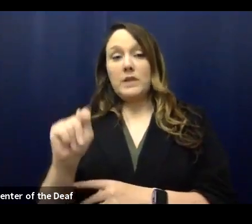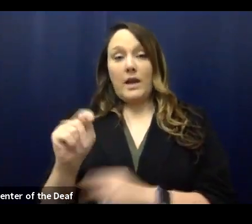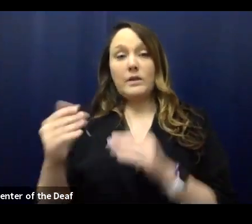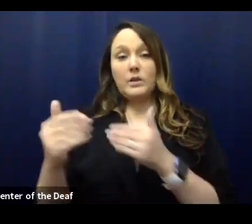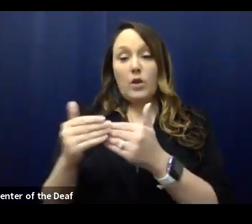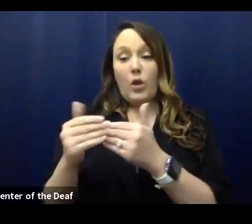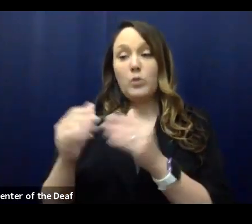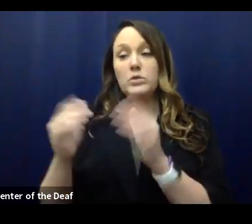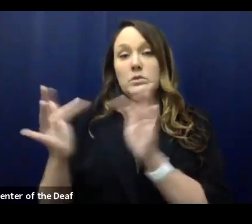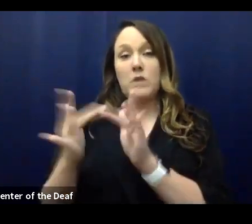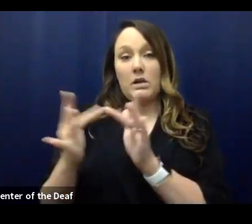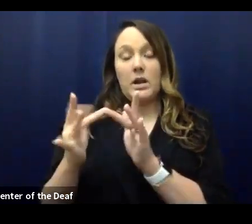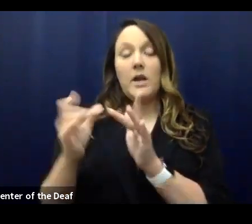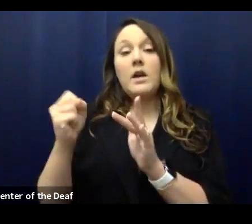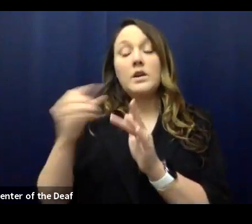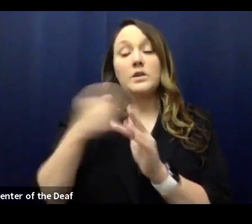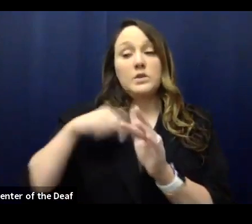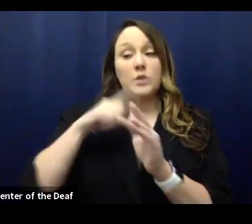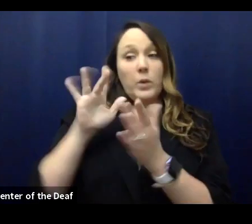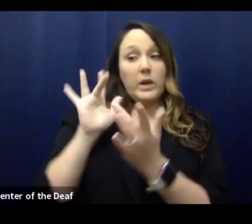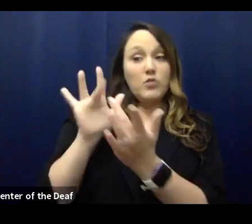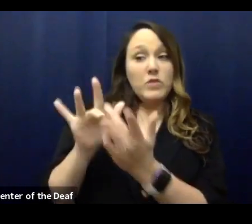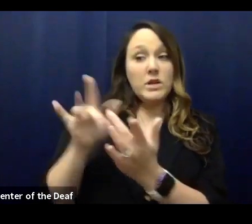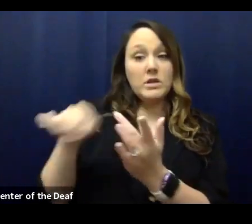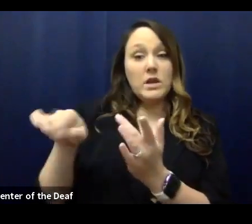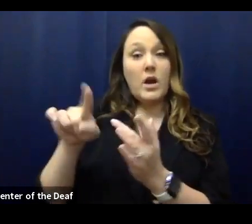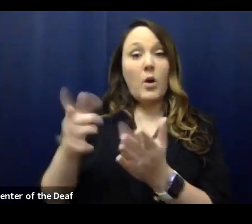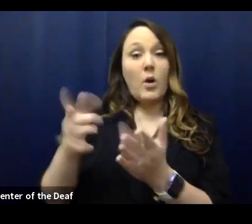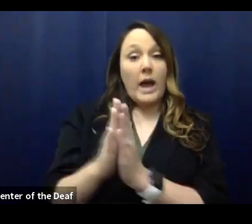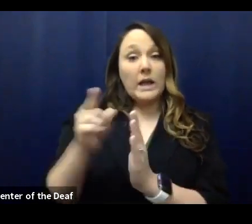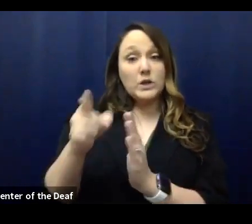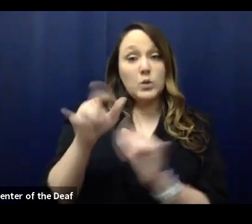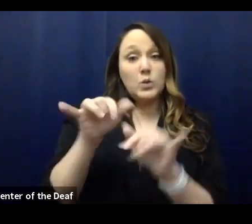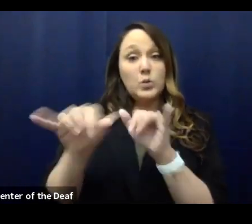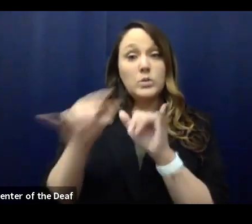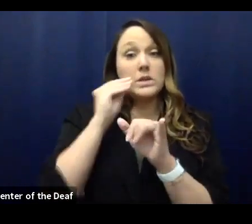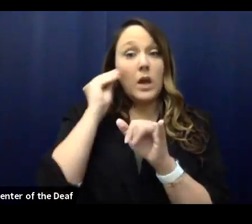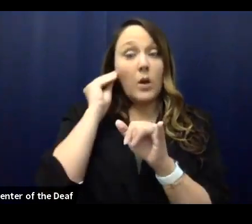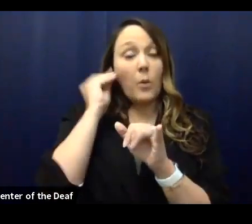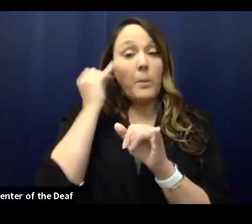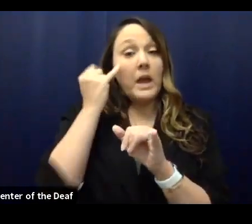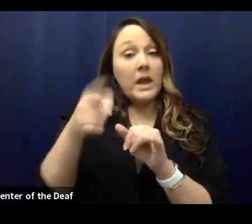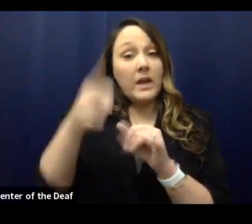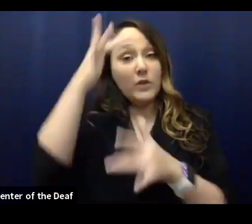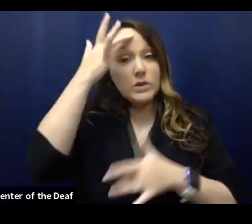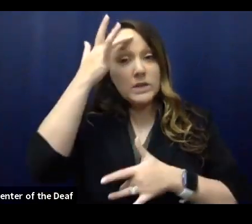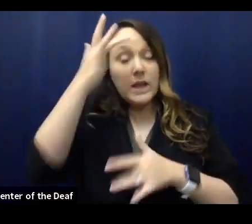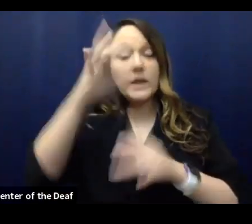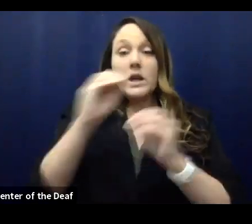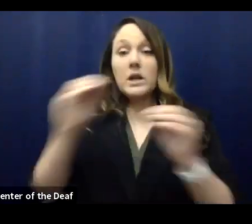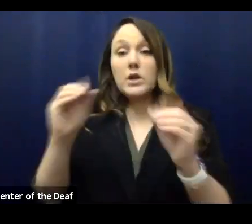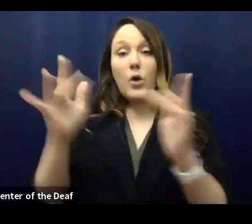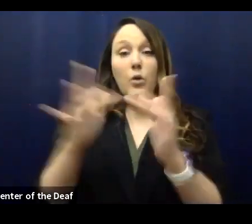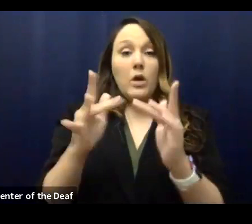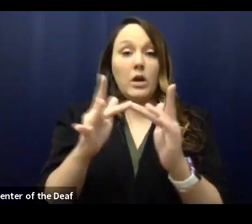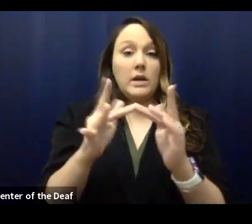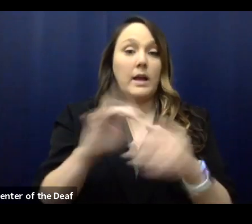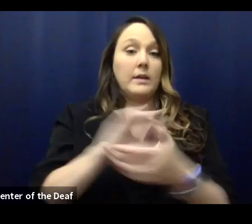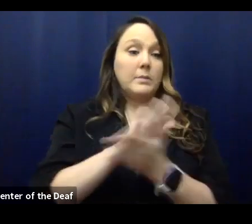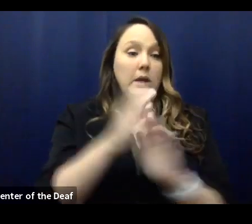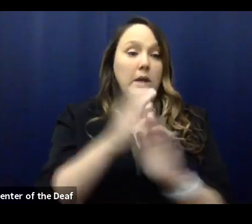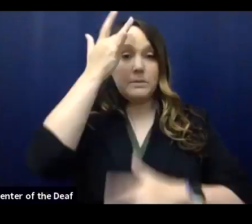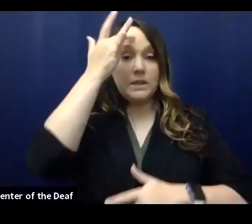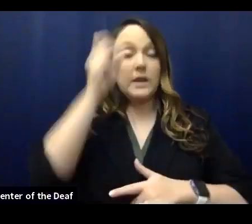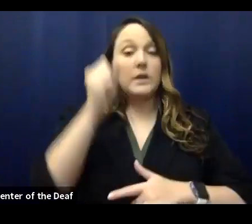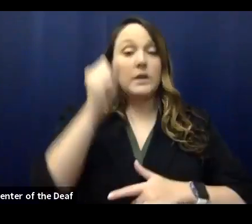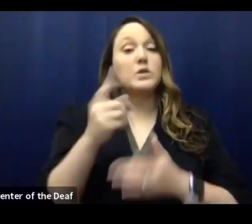you and ask you to stay home, stay in quarantine, you, if you get sick, you're not going to have contacts to make sick. So when we